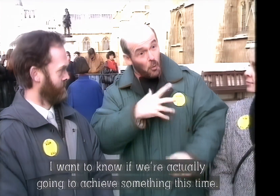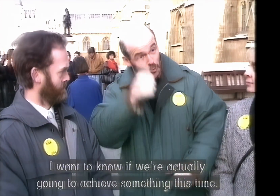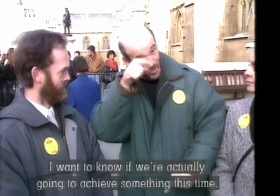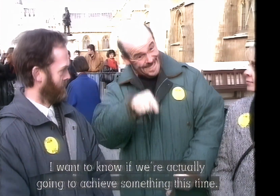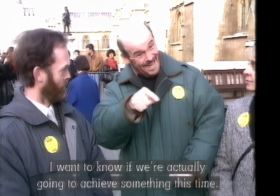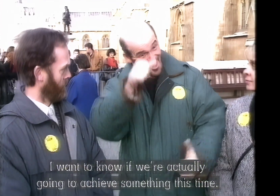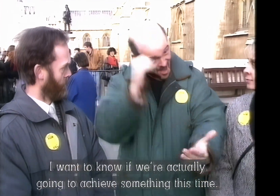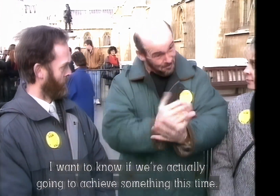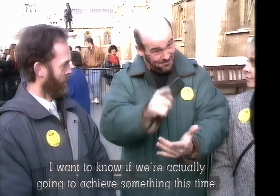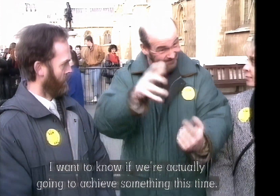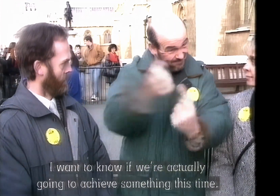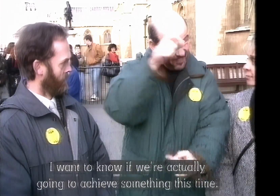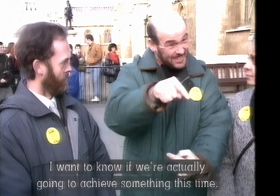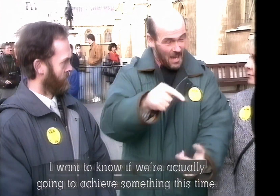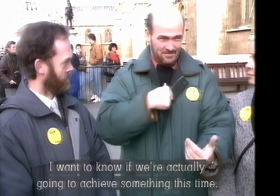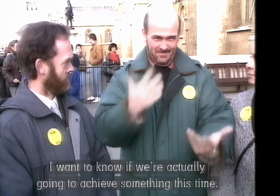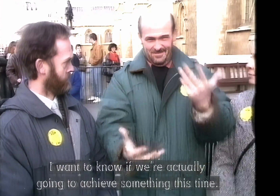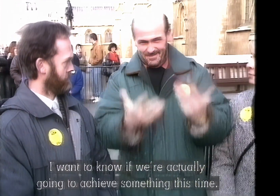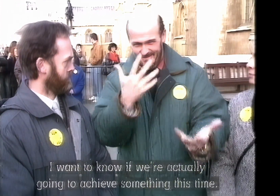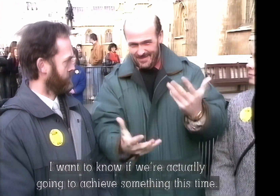want to know that we're actually going to achieve something this time. I doubt it somehow.